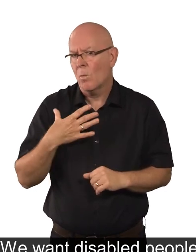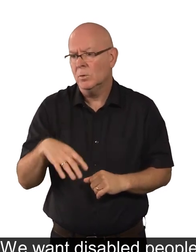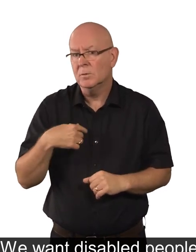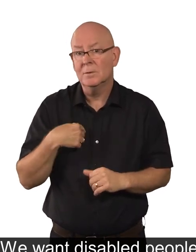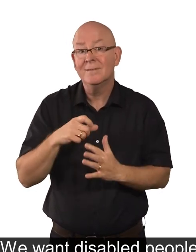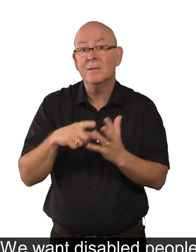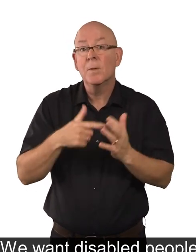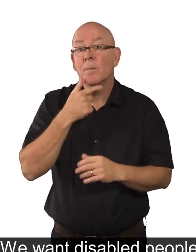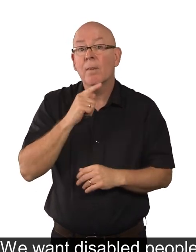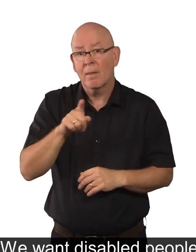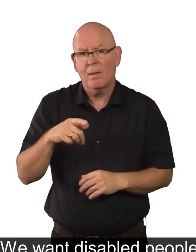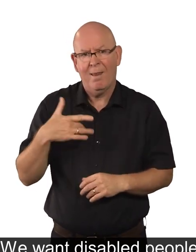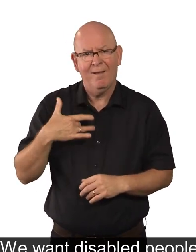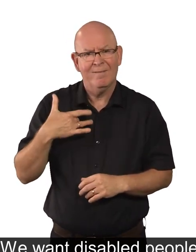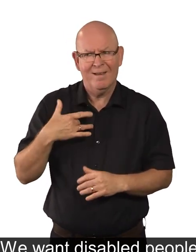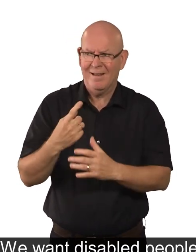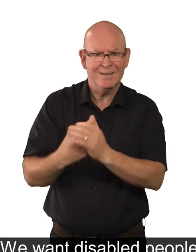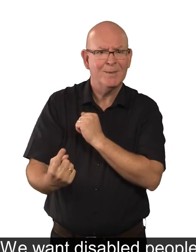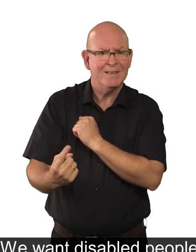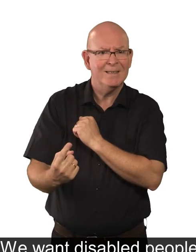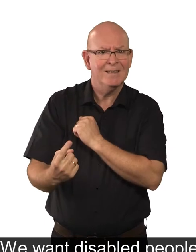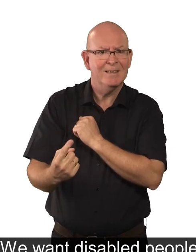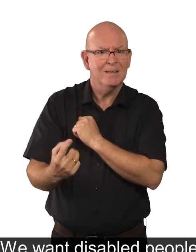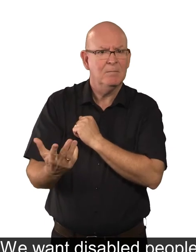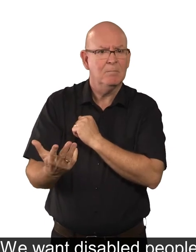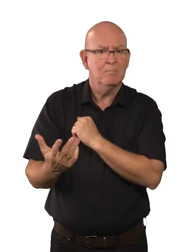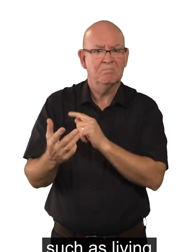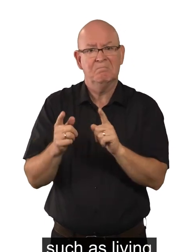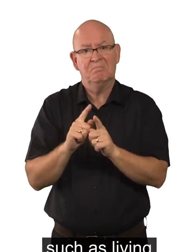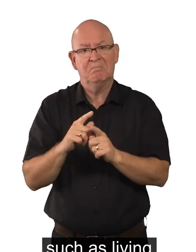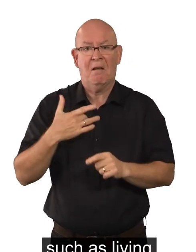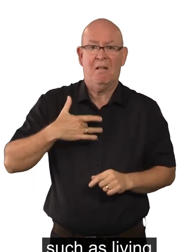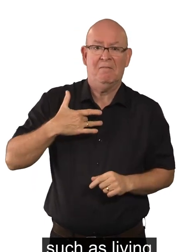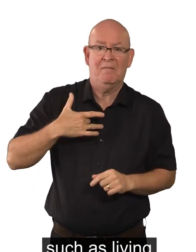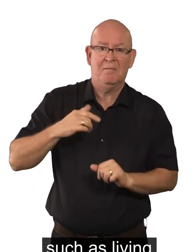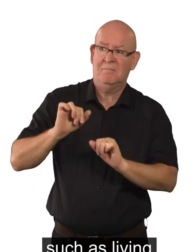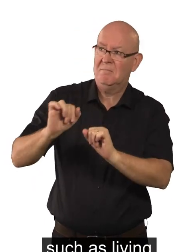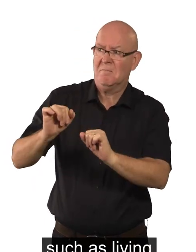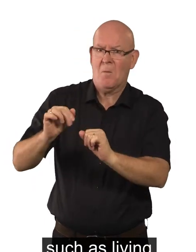The want disabled people to live independently, such as living in their own home.